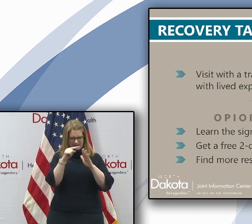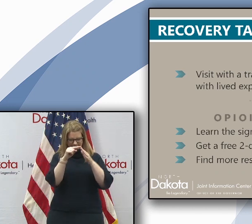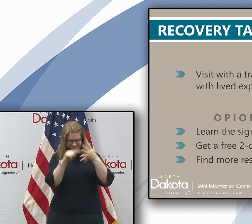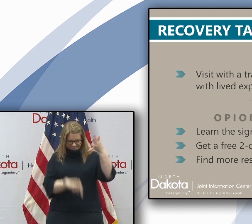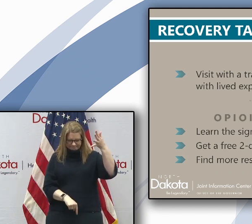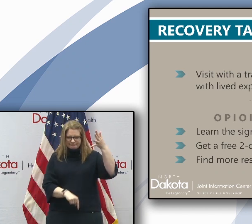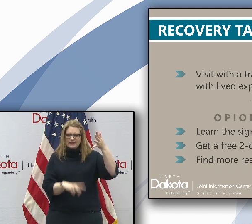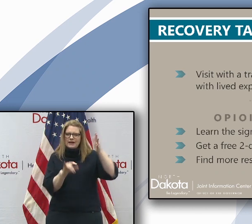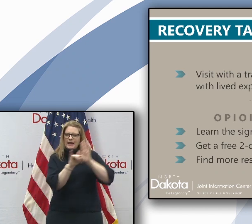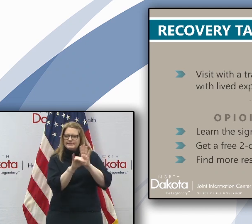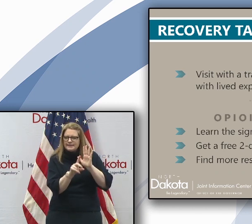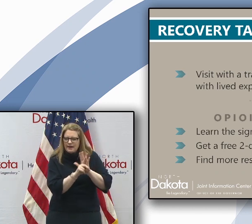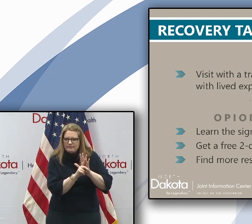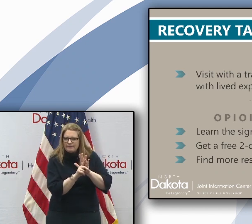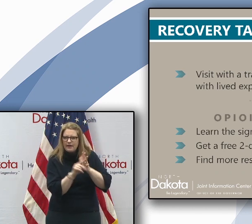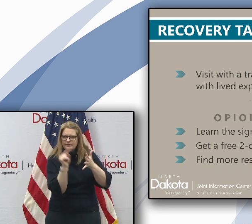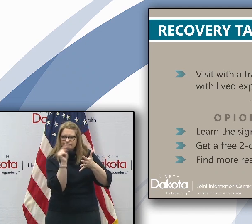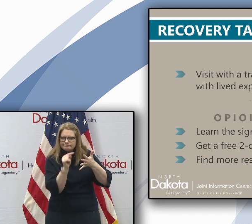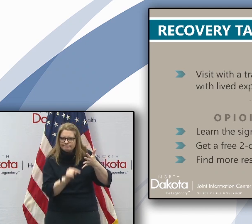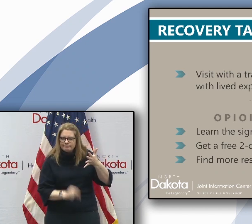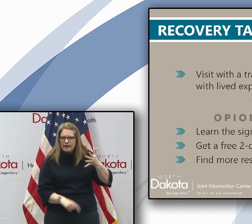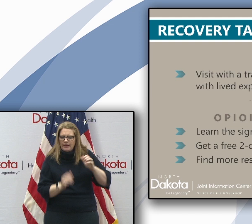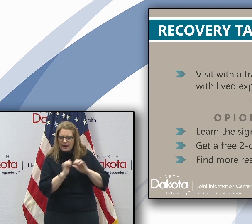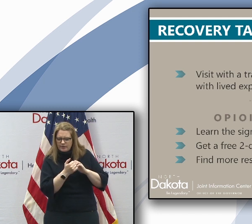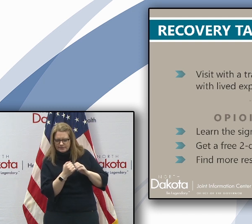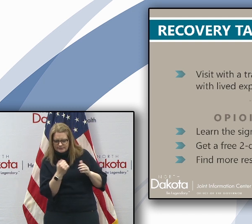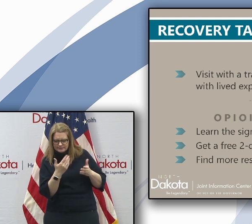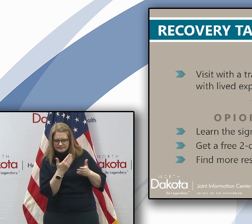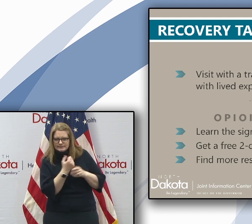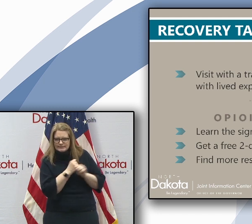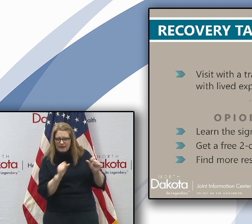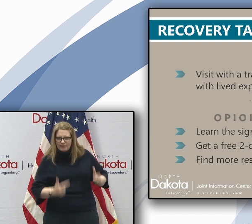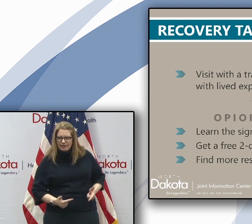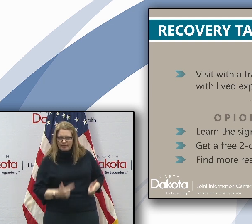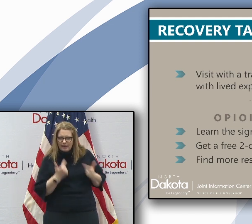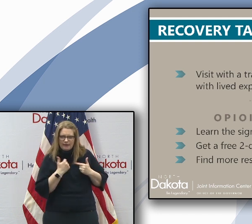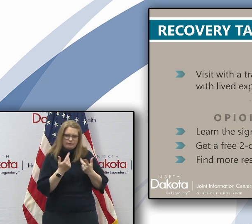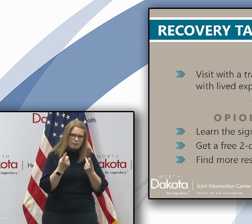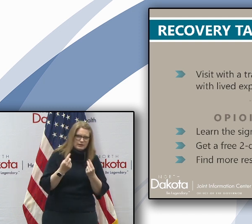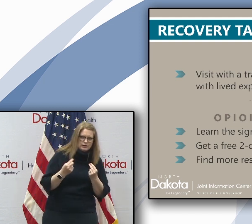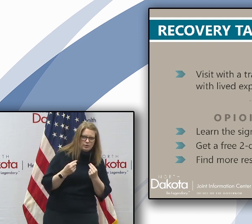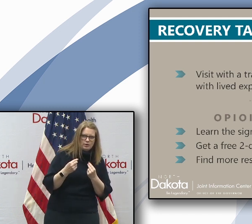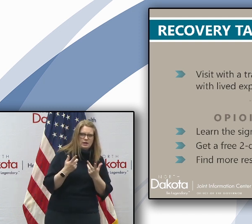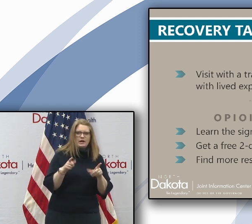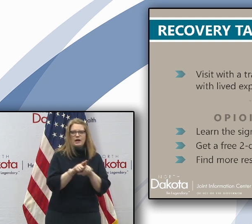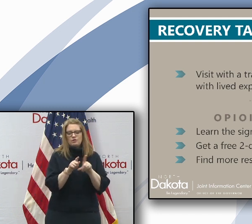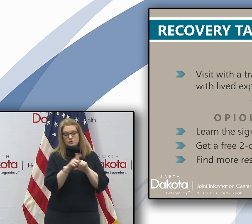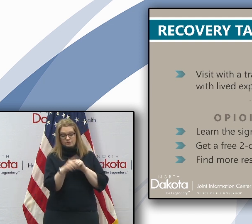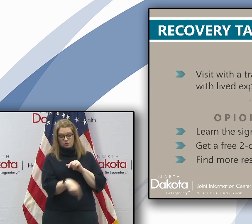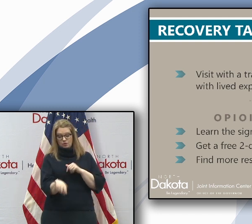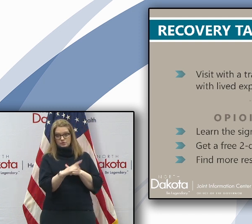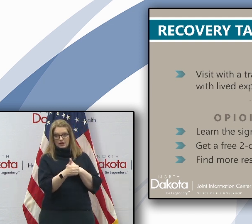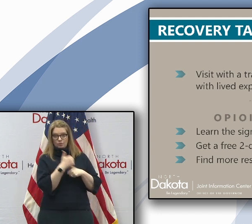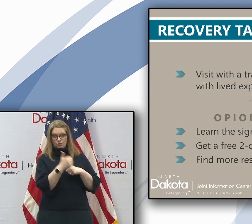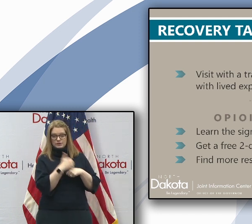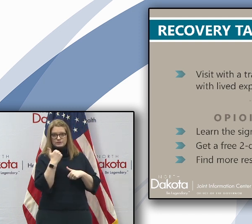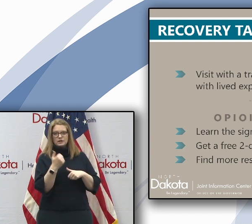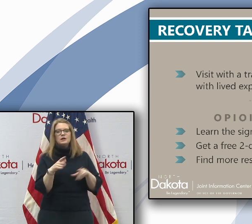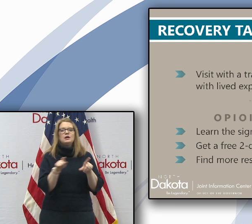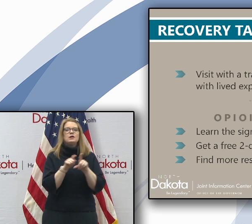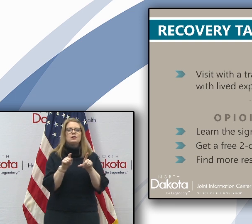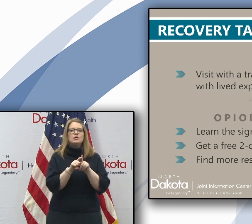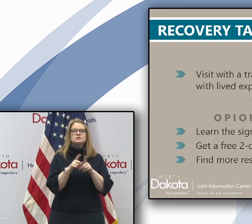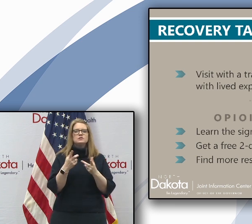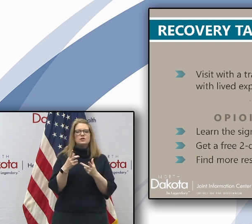of an overdose, overdose steps to take to save a lice and identifying those who at risk. Uh, and also learn about the Good